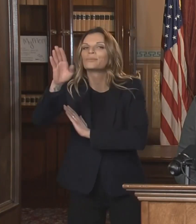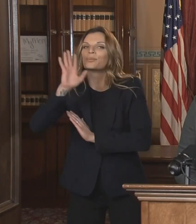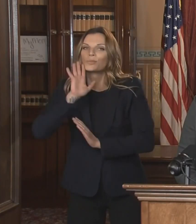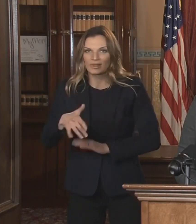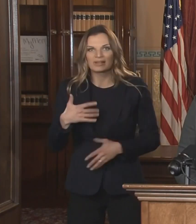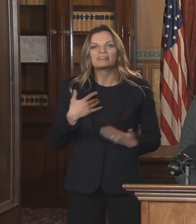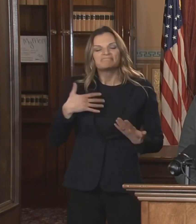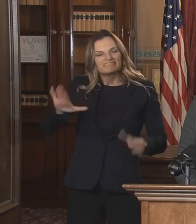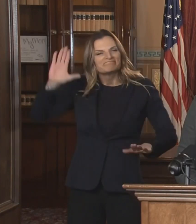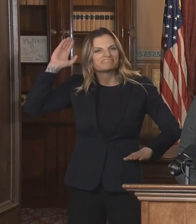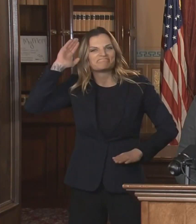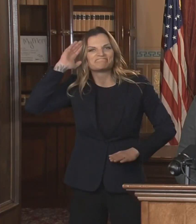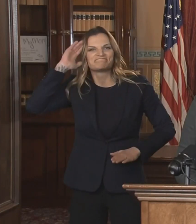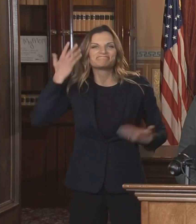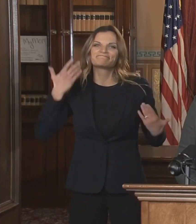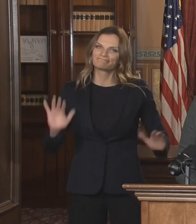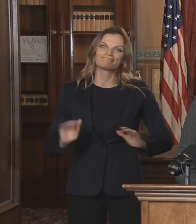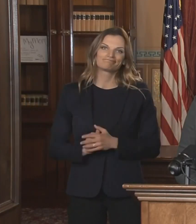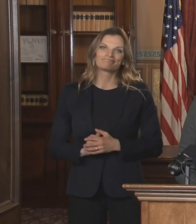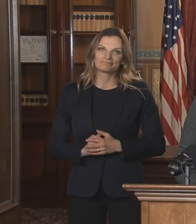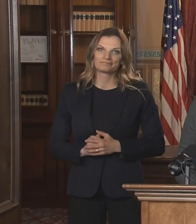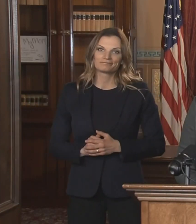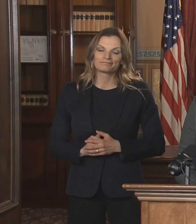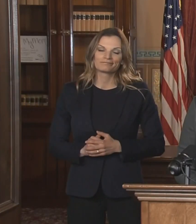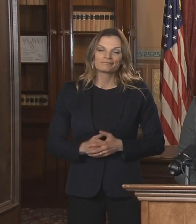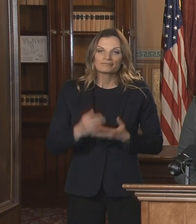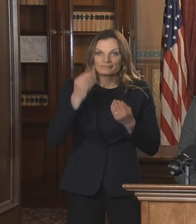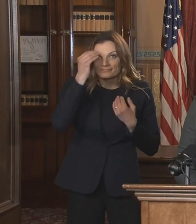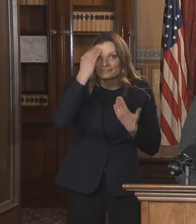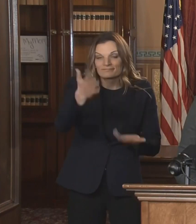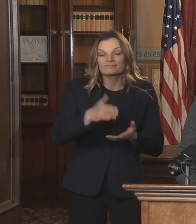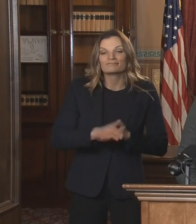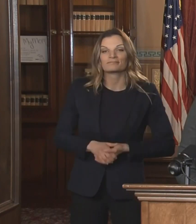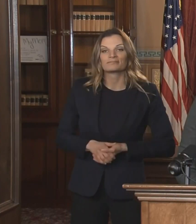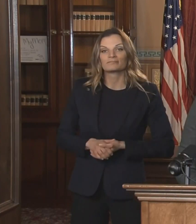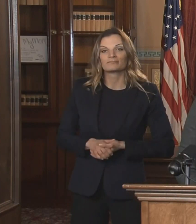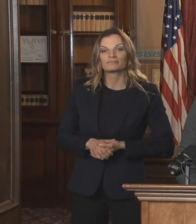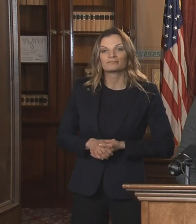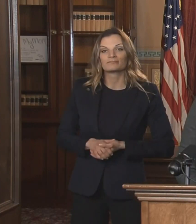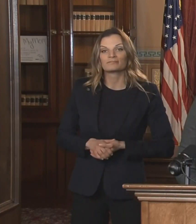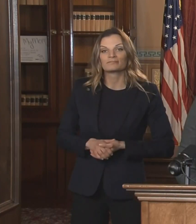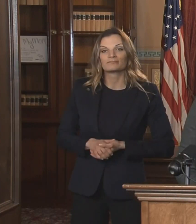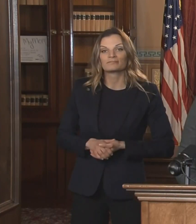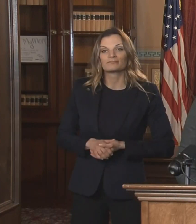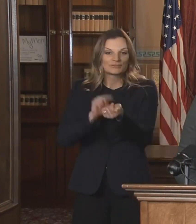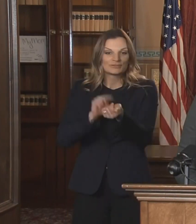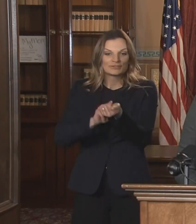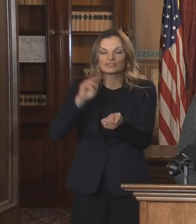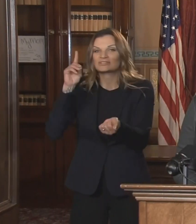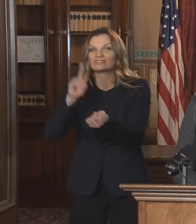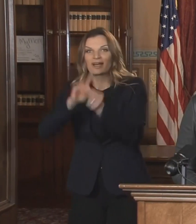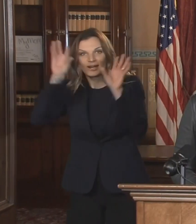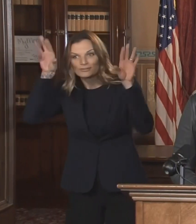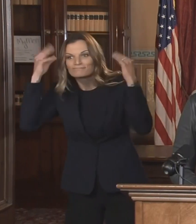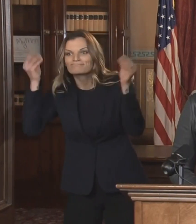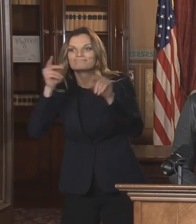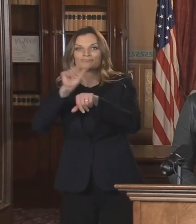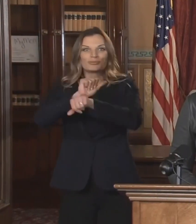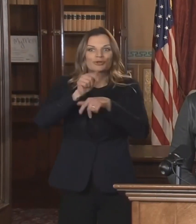holidays. To our families, to our medical frontline and our small business owners